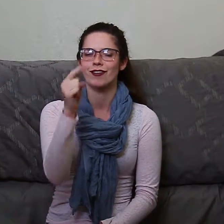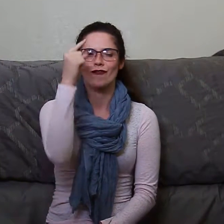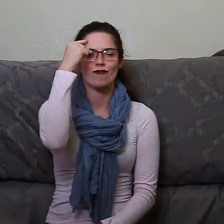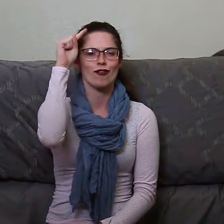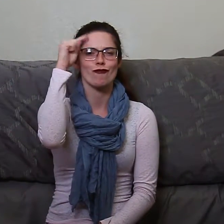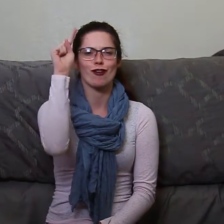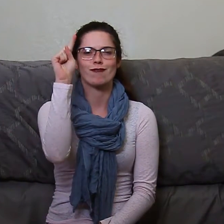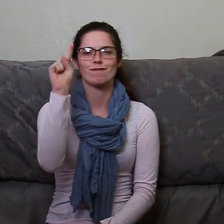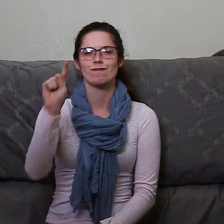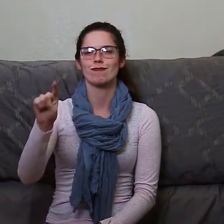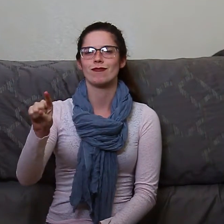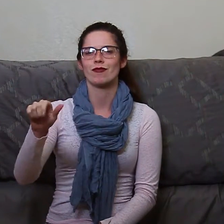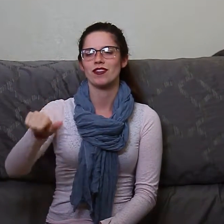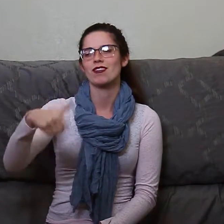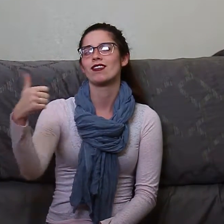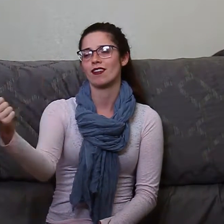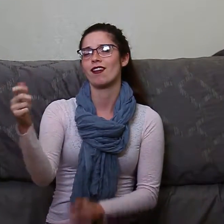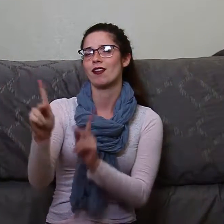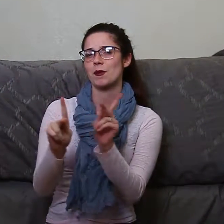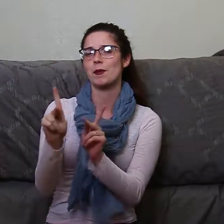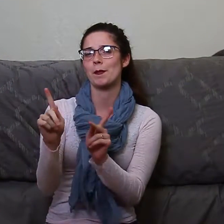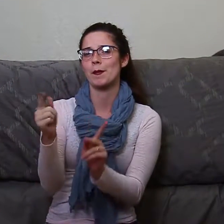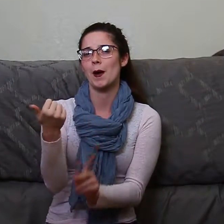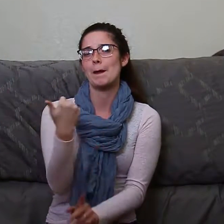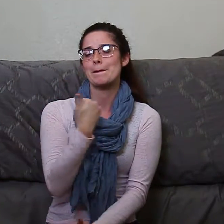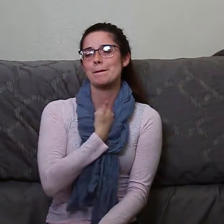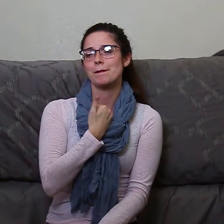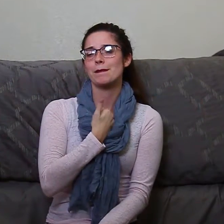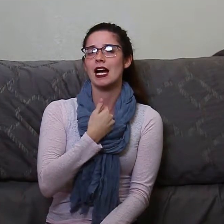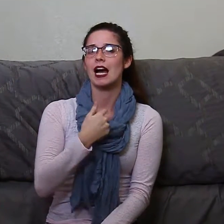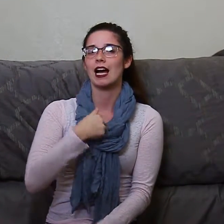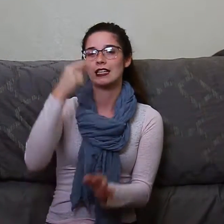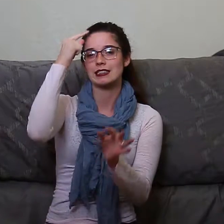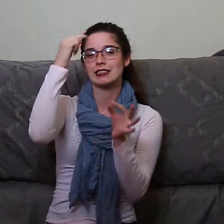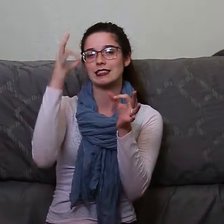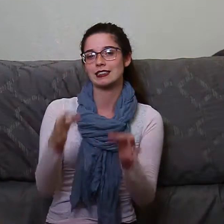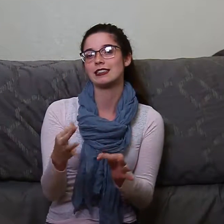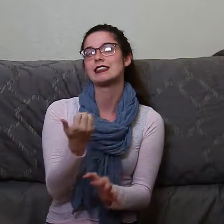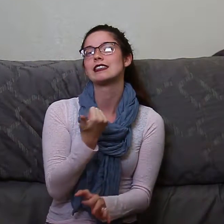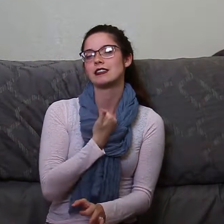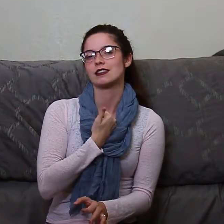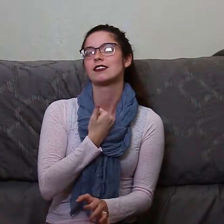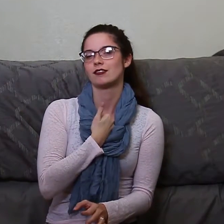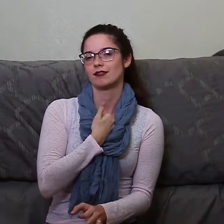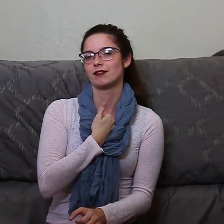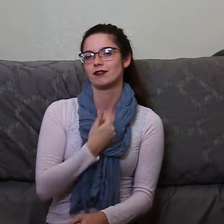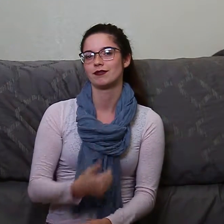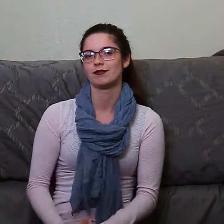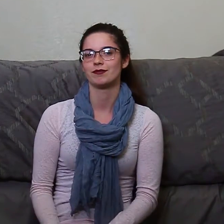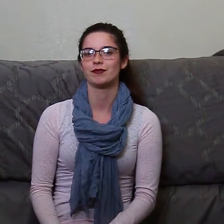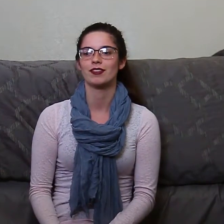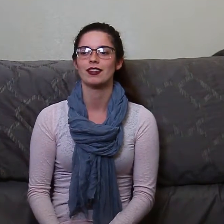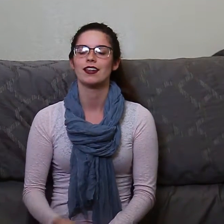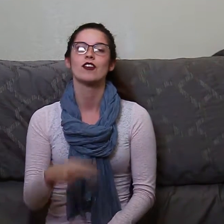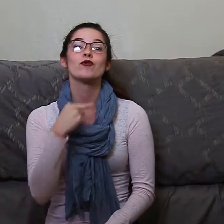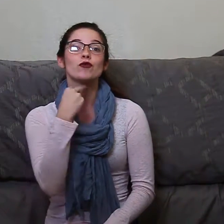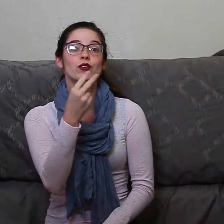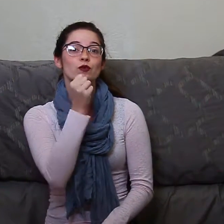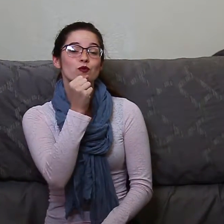Professor Sarah Pettit, calling everyone's bluff. Kind of. They're not outright lying. They just don't realize what